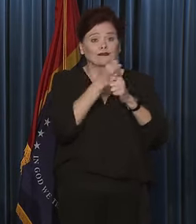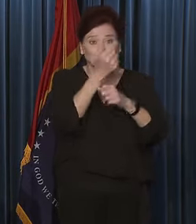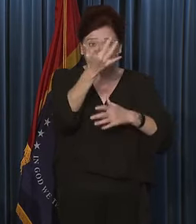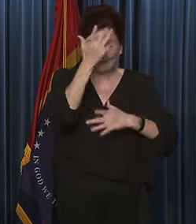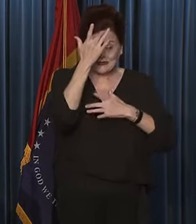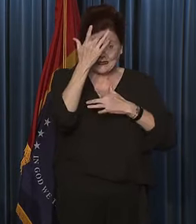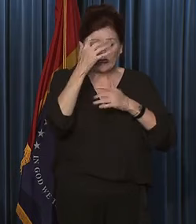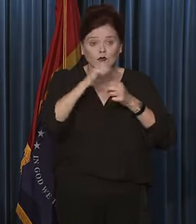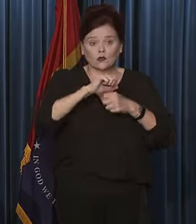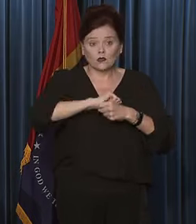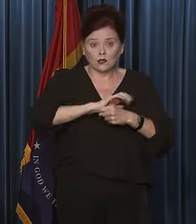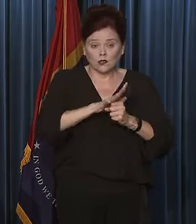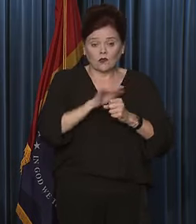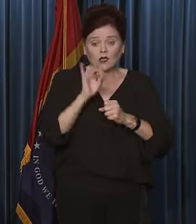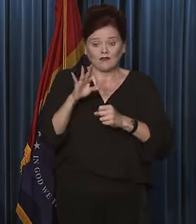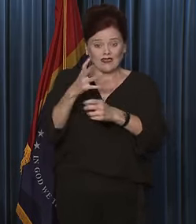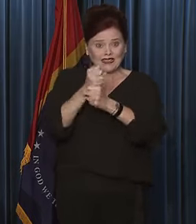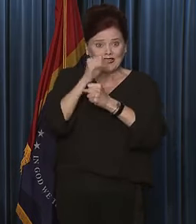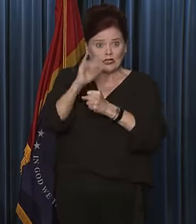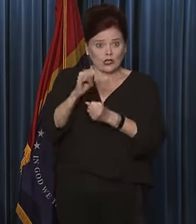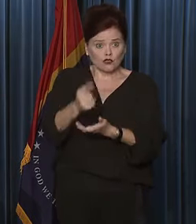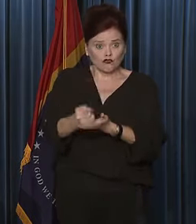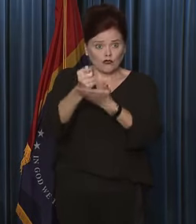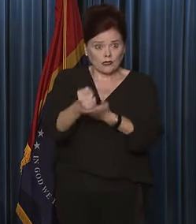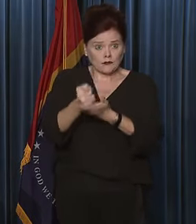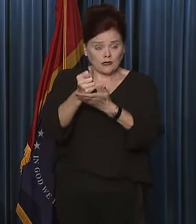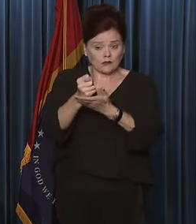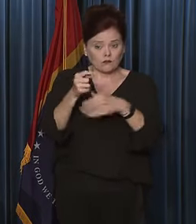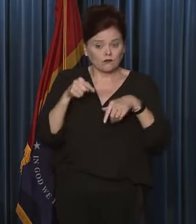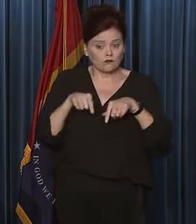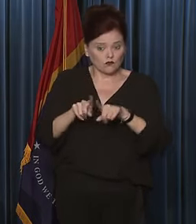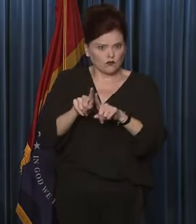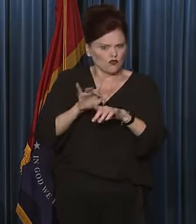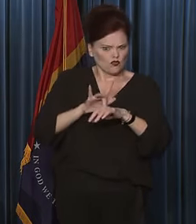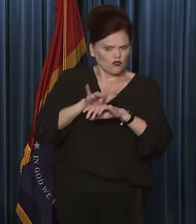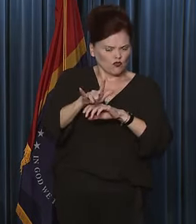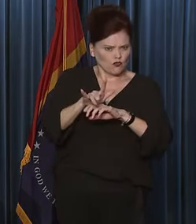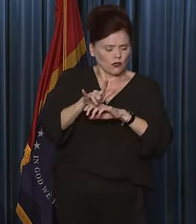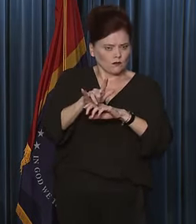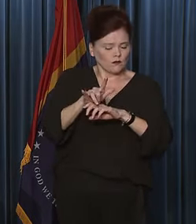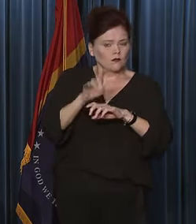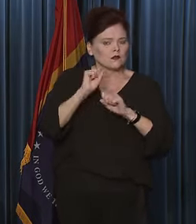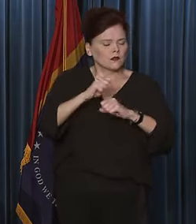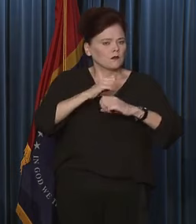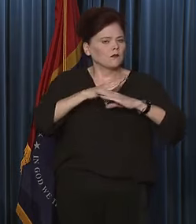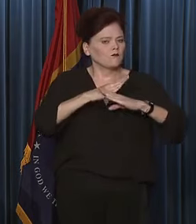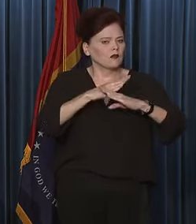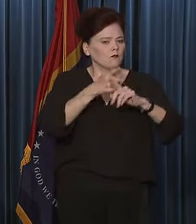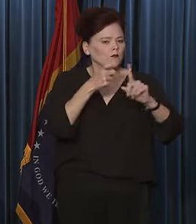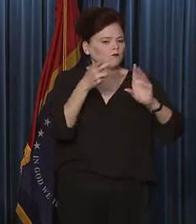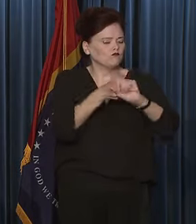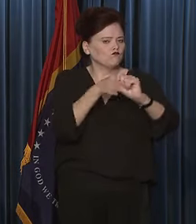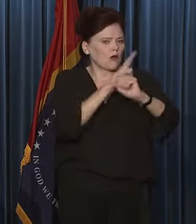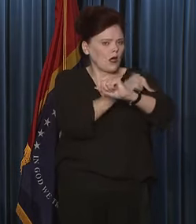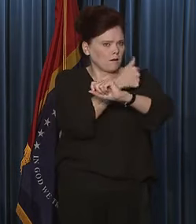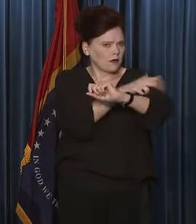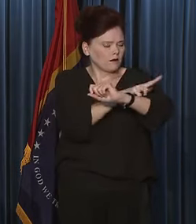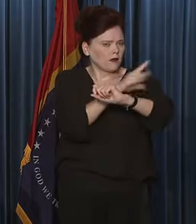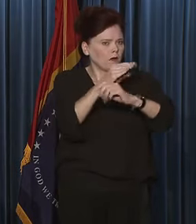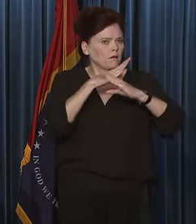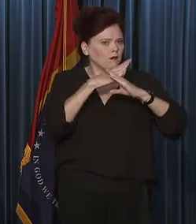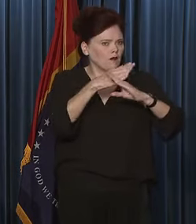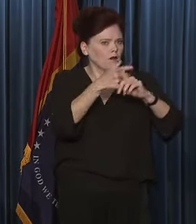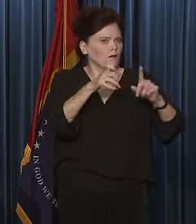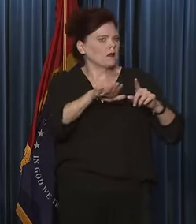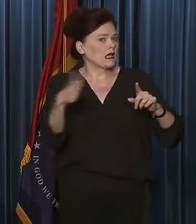if they get monoclonal antibodies early in the course of their illness, that it can prevent hospitalizations, it can prevent